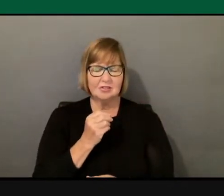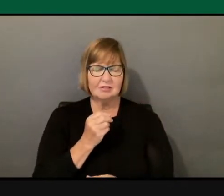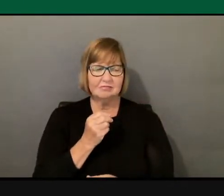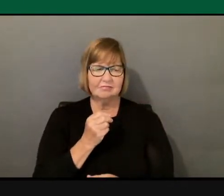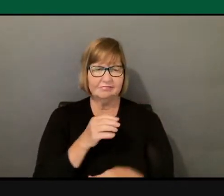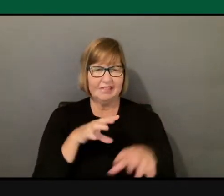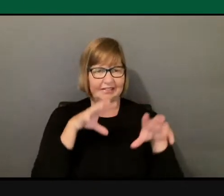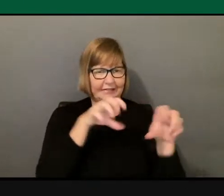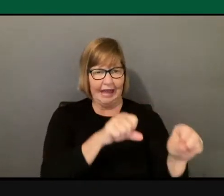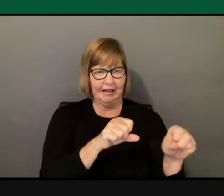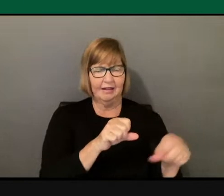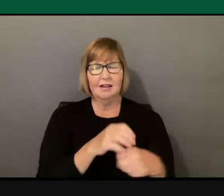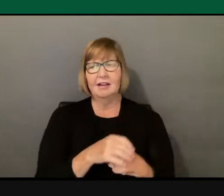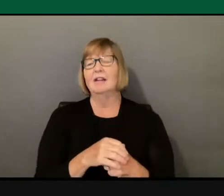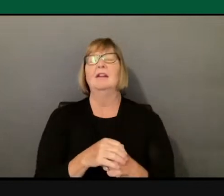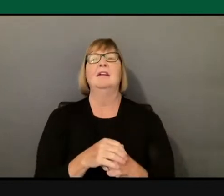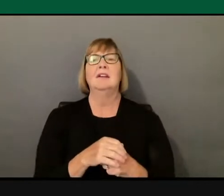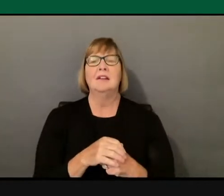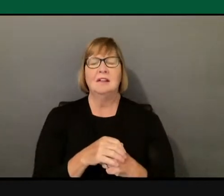a long period of time.